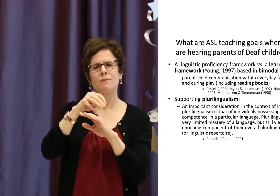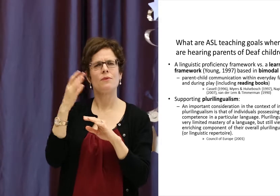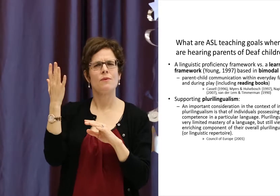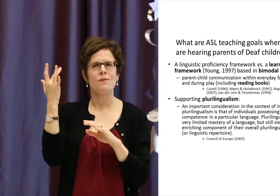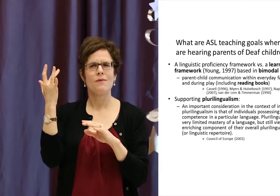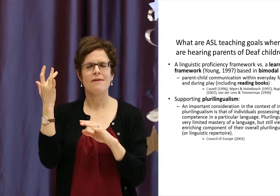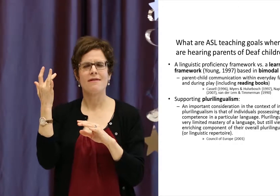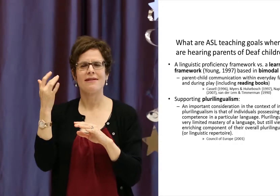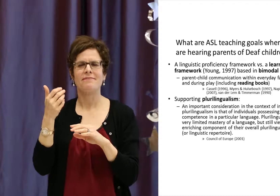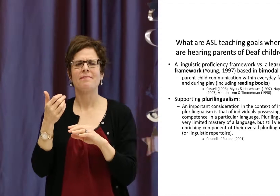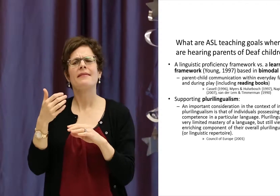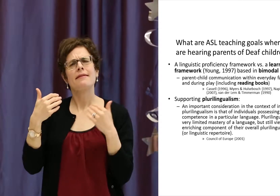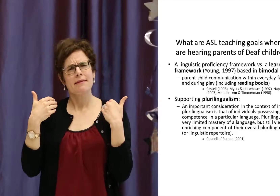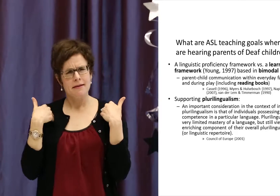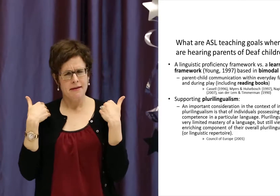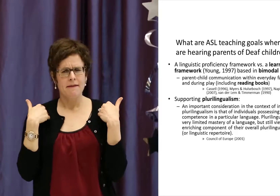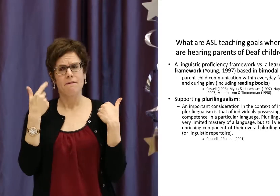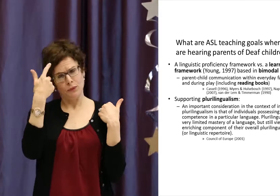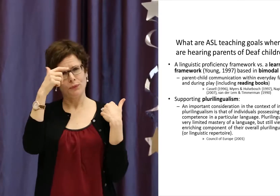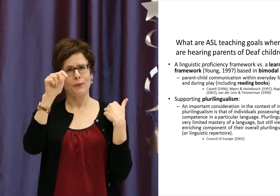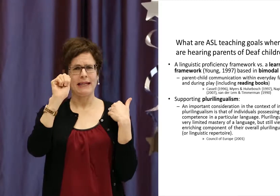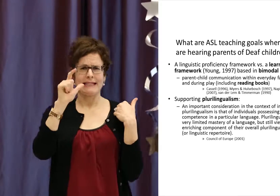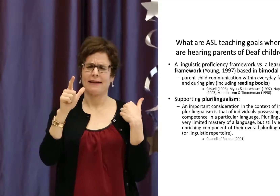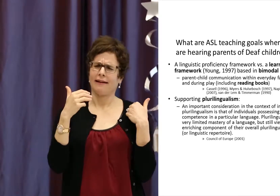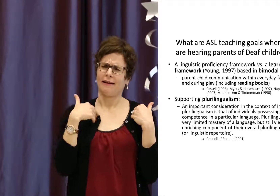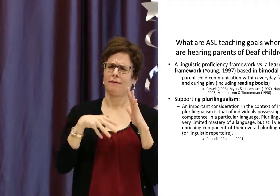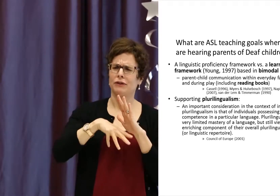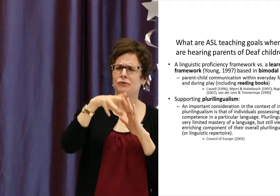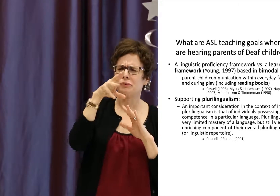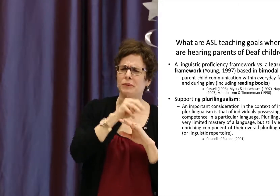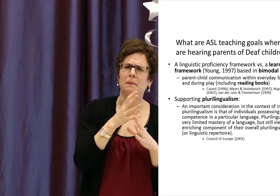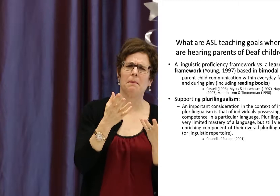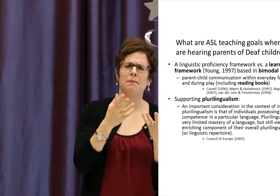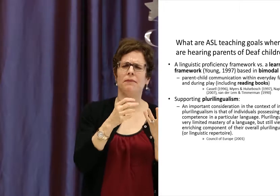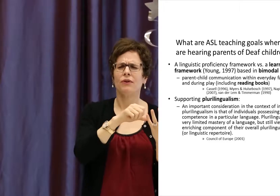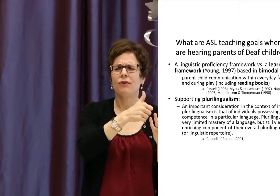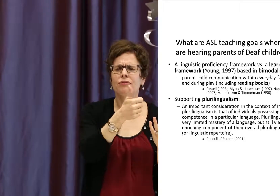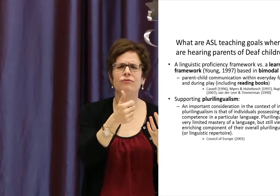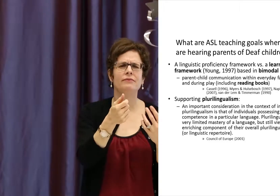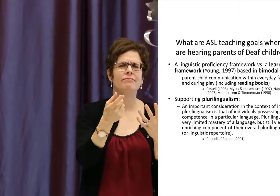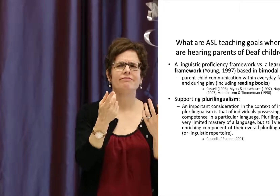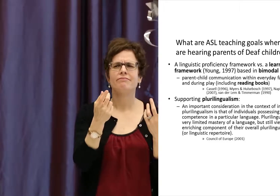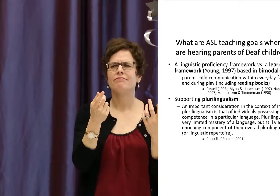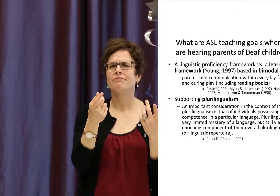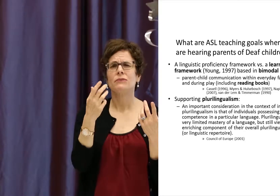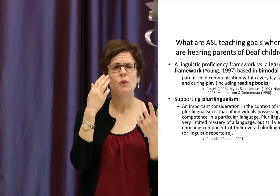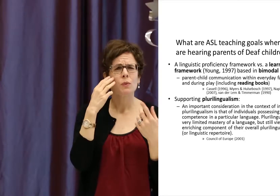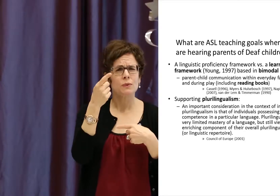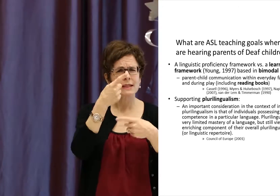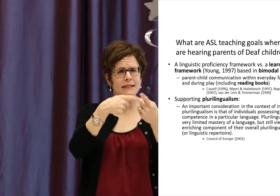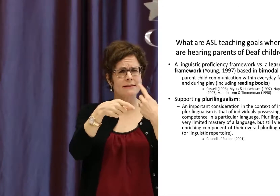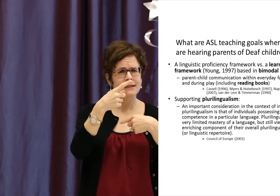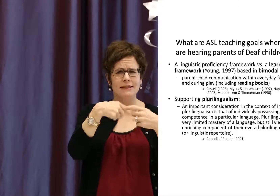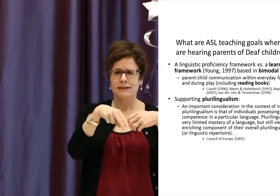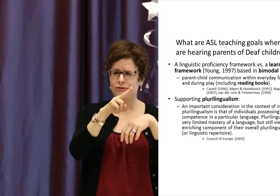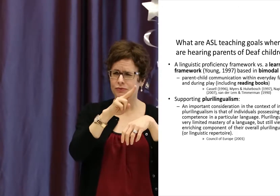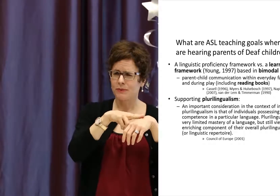There's an important point that I'd like to state about the parent sign language curriculum, and why it's so crucial to have.